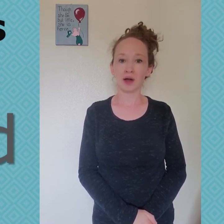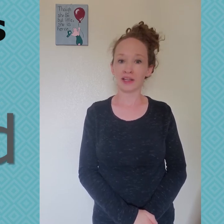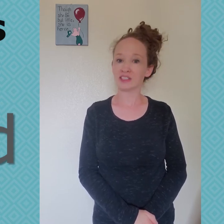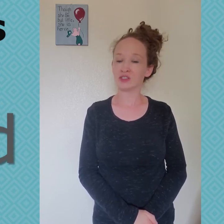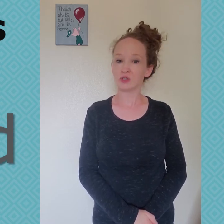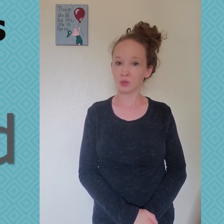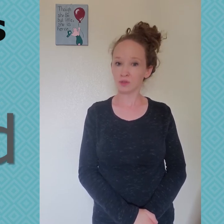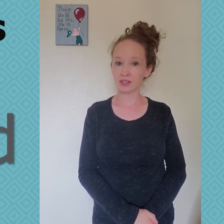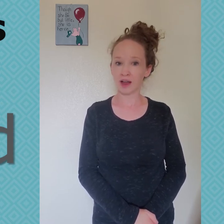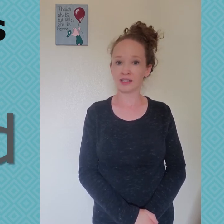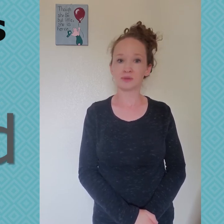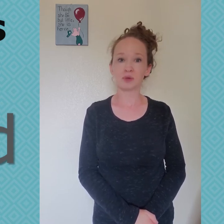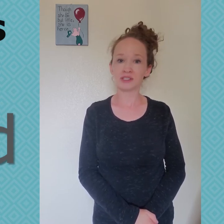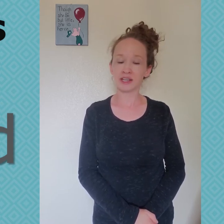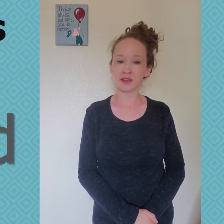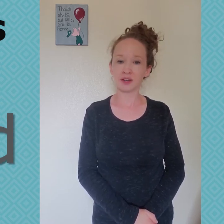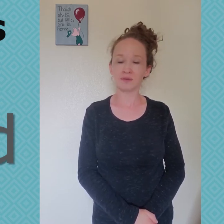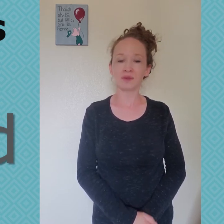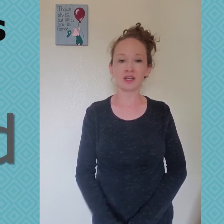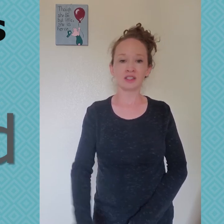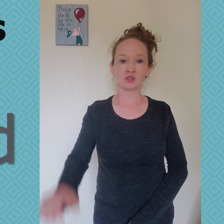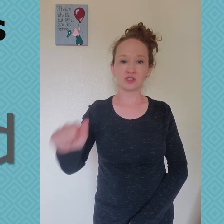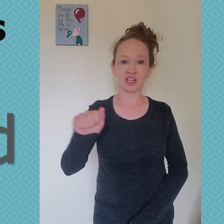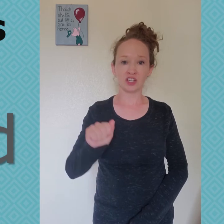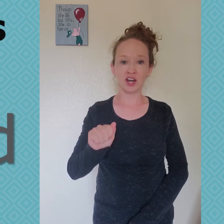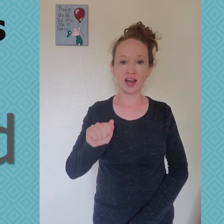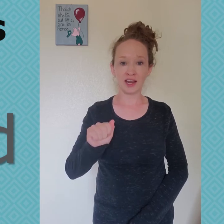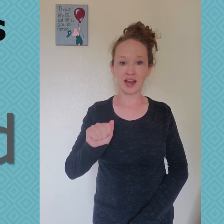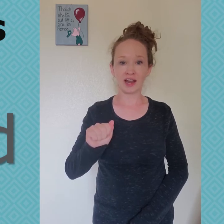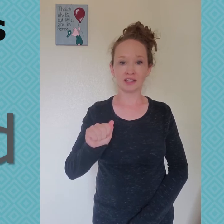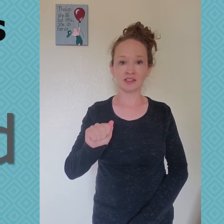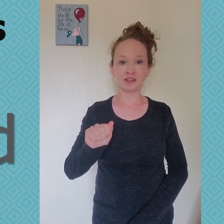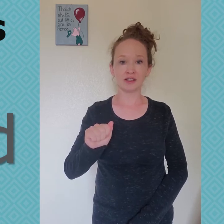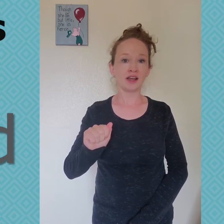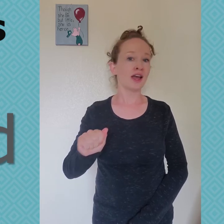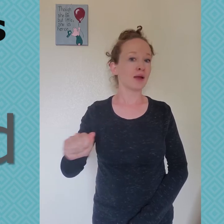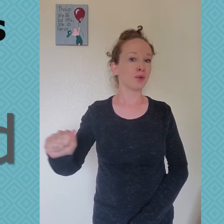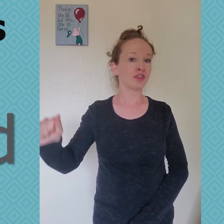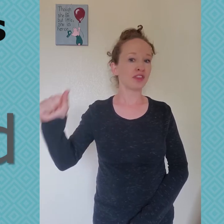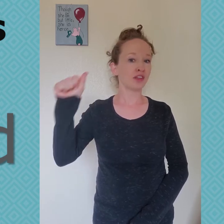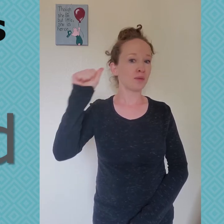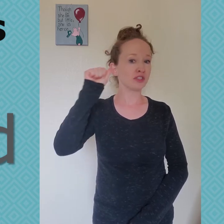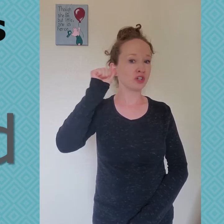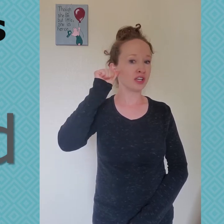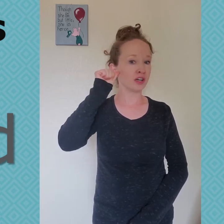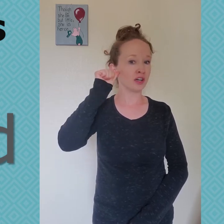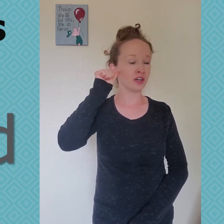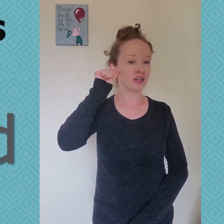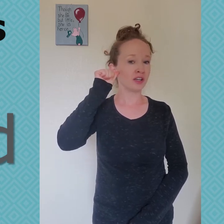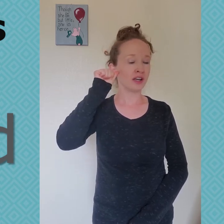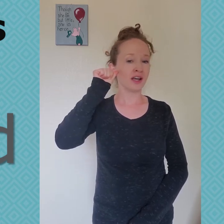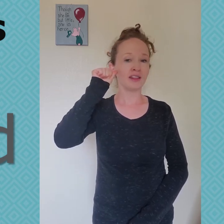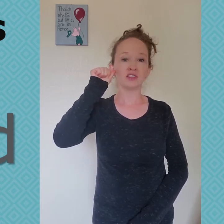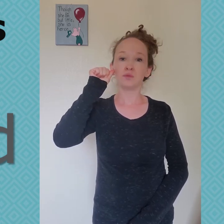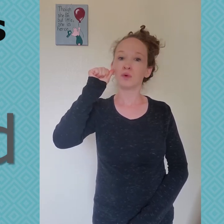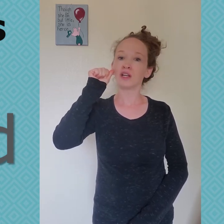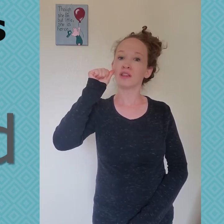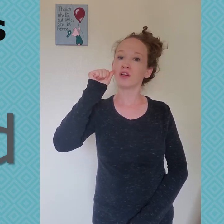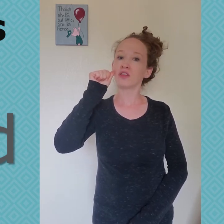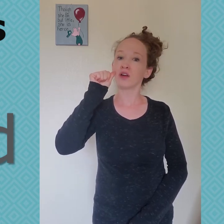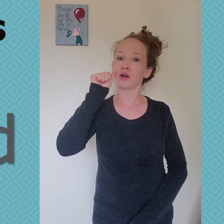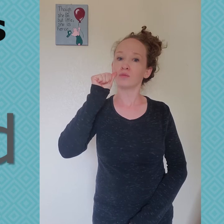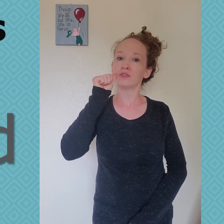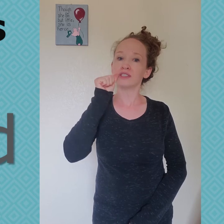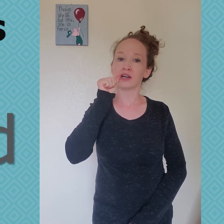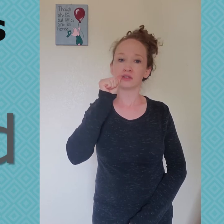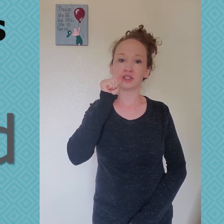Ladybug is two signs put together. So take your a hand and put the thumb at your ear. And then bring